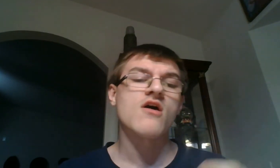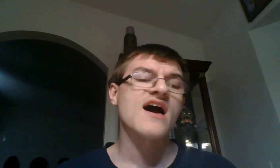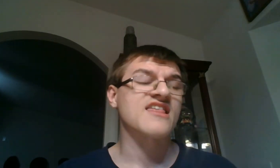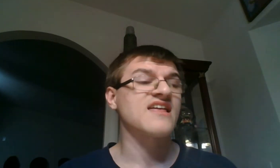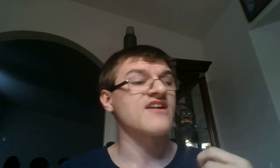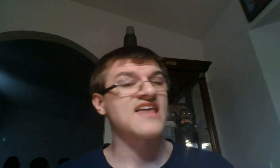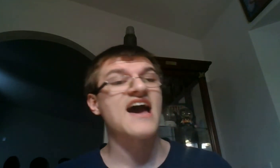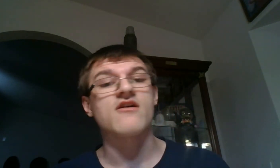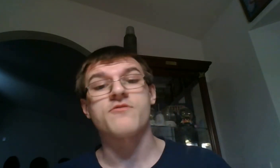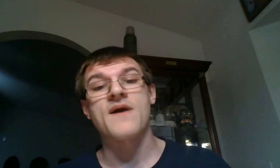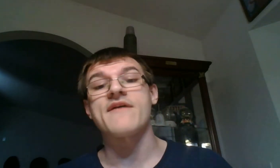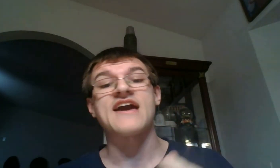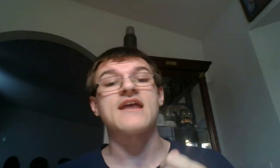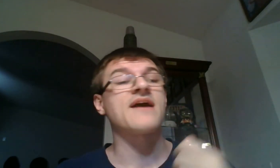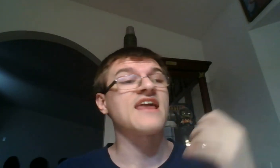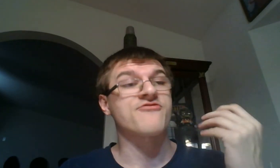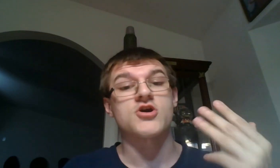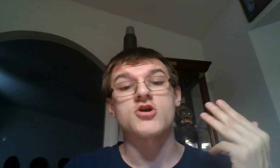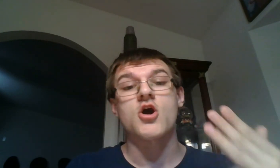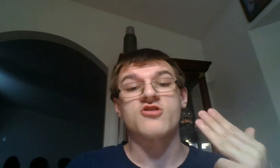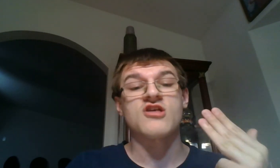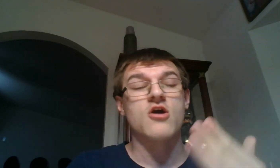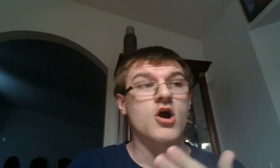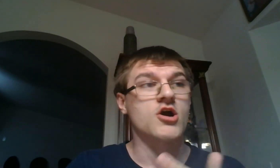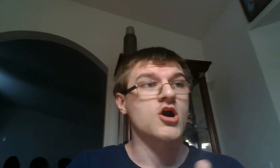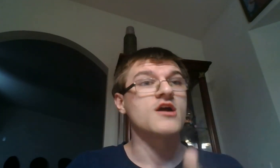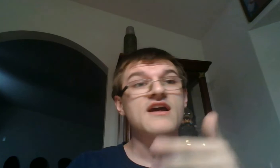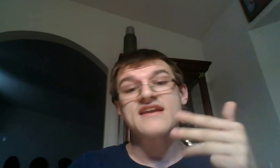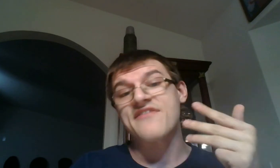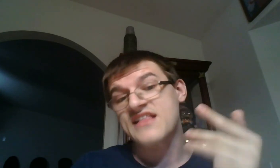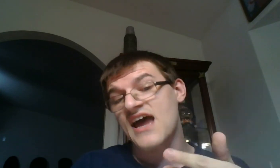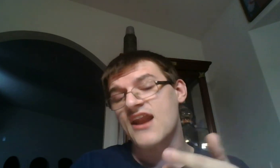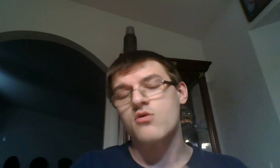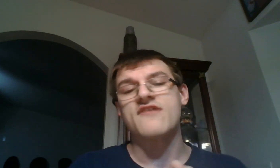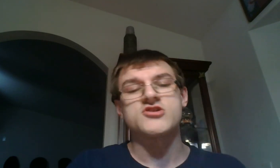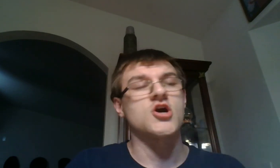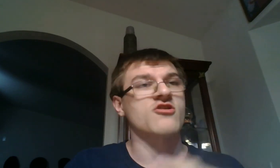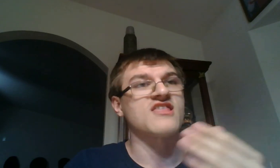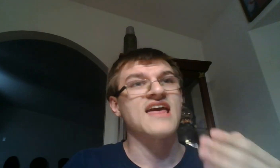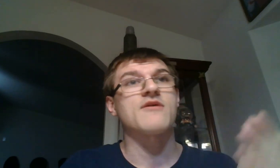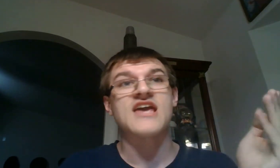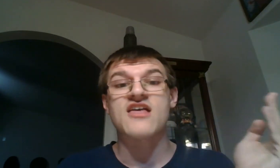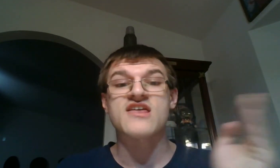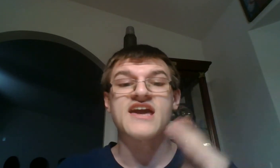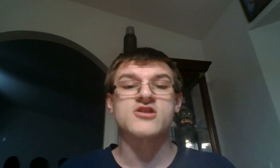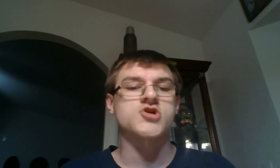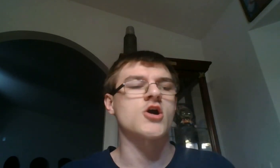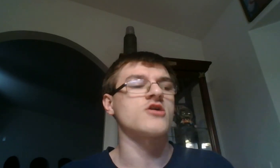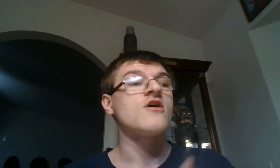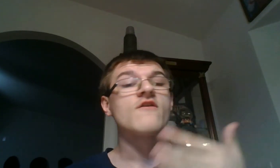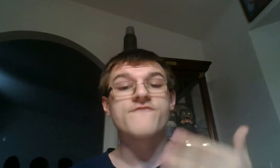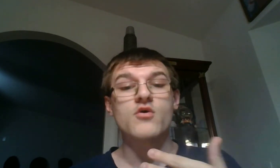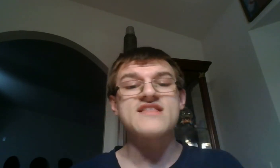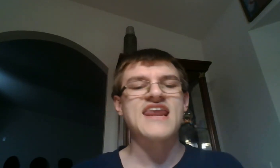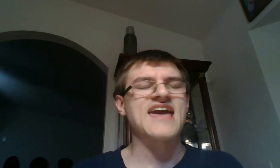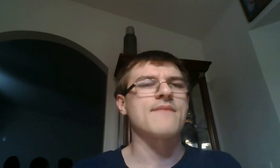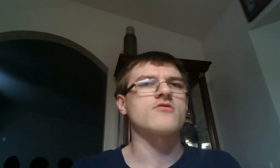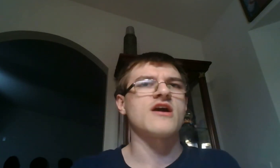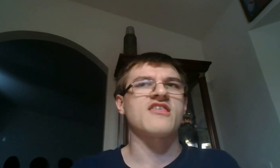honesty, think Ty Dillon is probably going end up at a third RCR car. Now, they did not acquire the charter since Hamlin is going to get the charter for Denny Hamlin Racing.